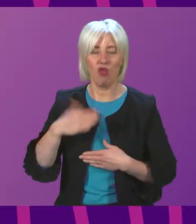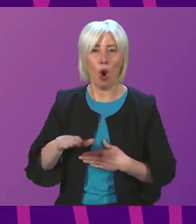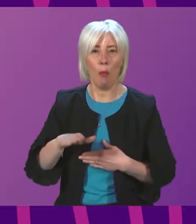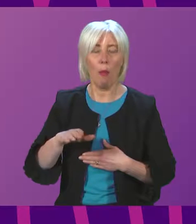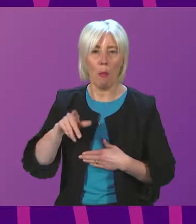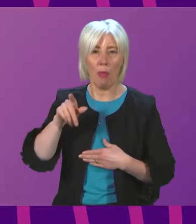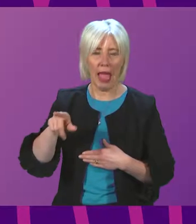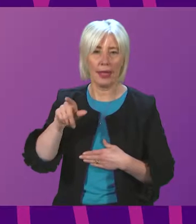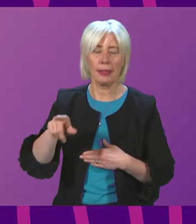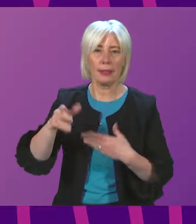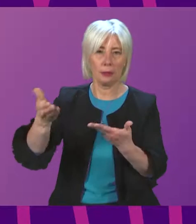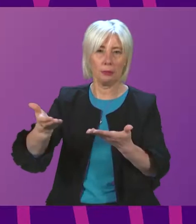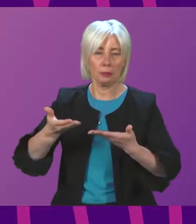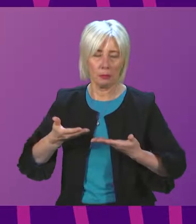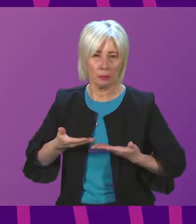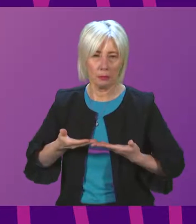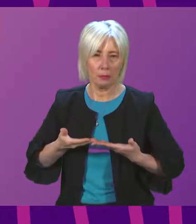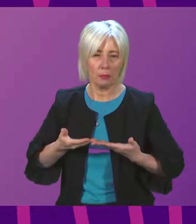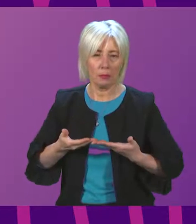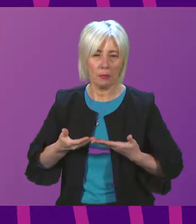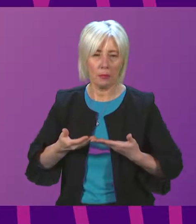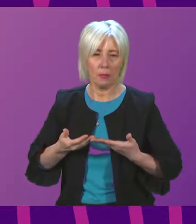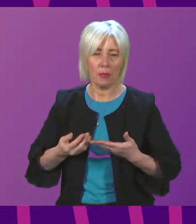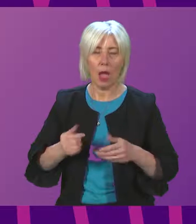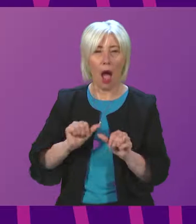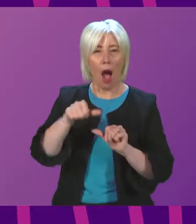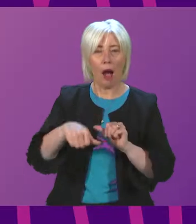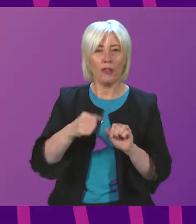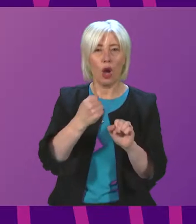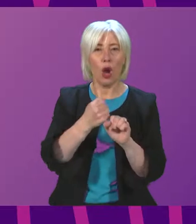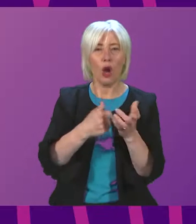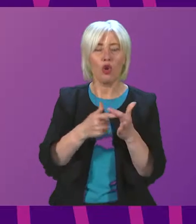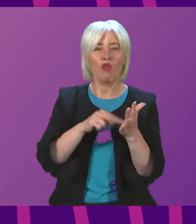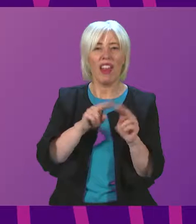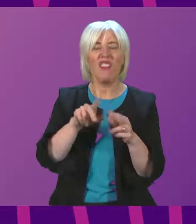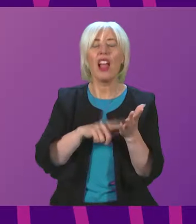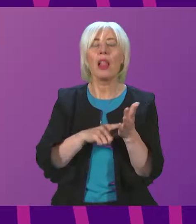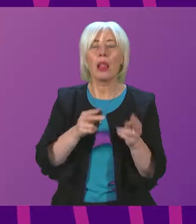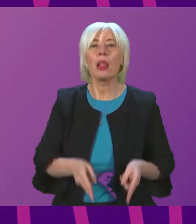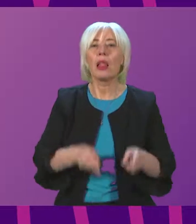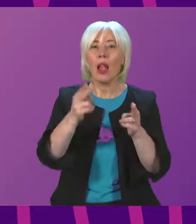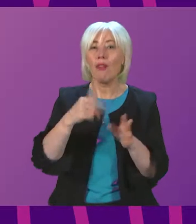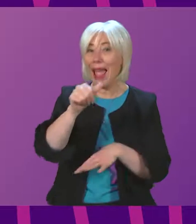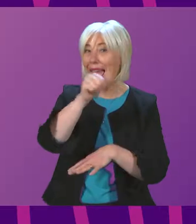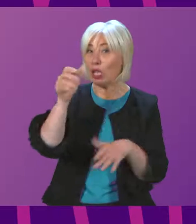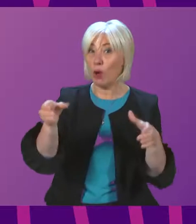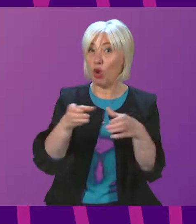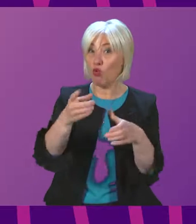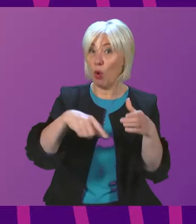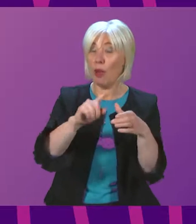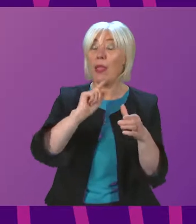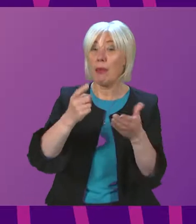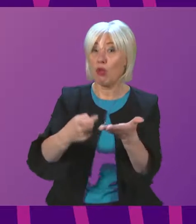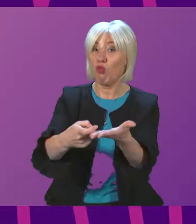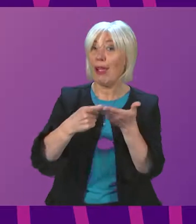the work that was done back post-Grenfell by the expert group in terms of recommendations